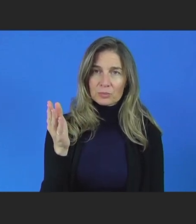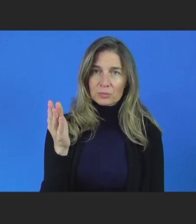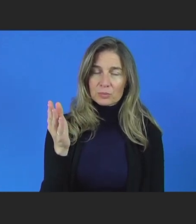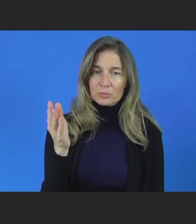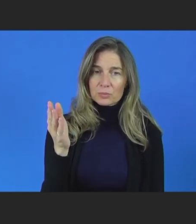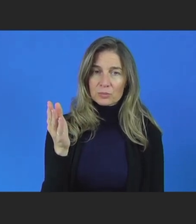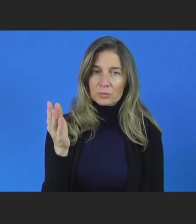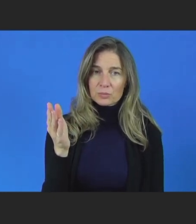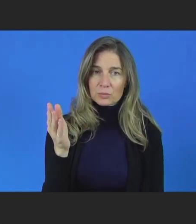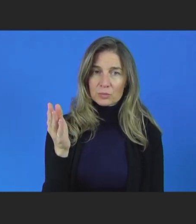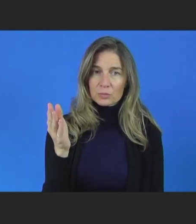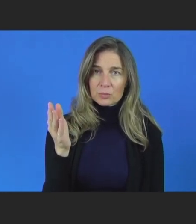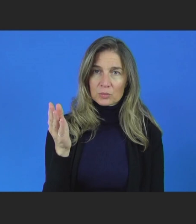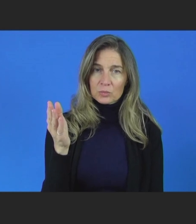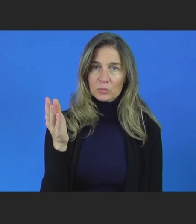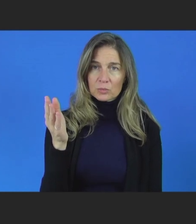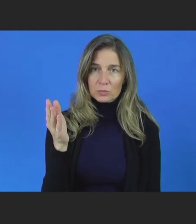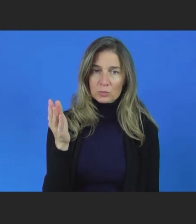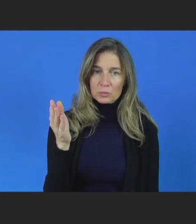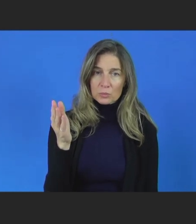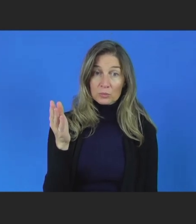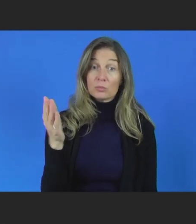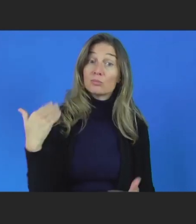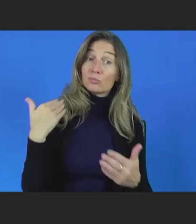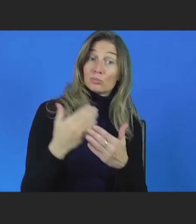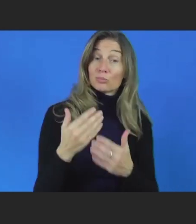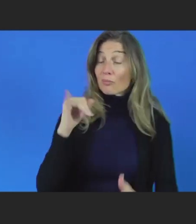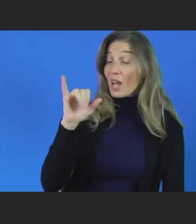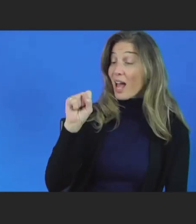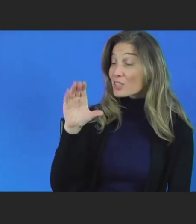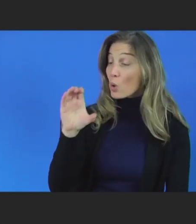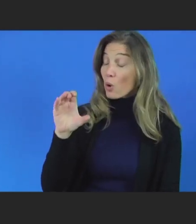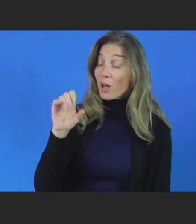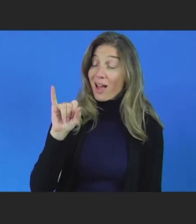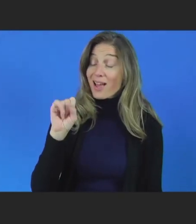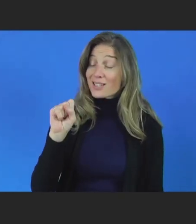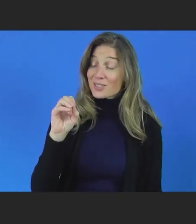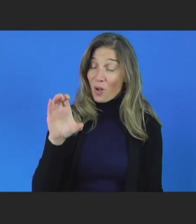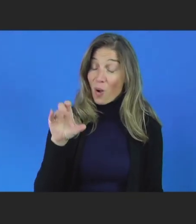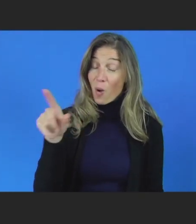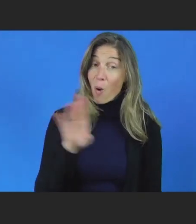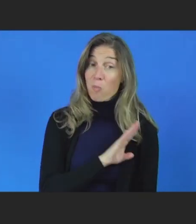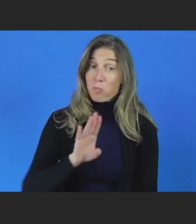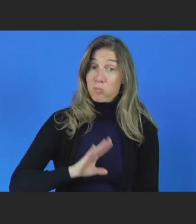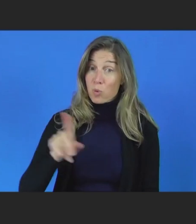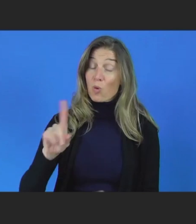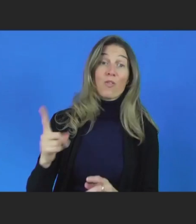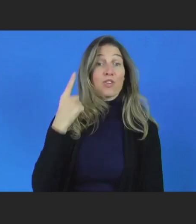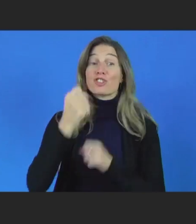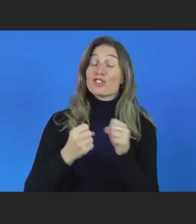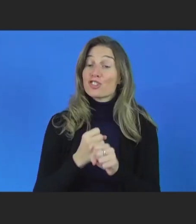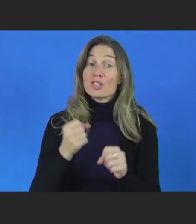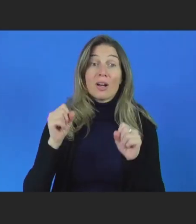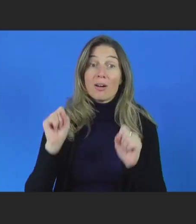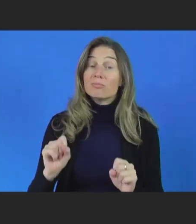first year that you've been on the ISAC board? I know you're going to a second, applying for a second year, and we